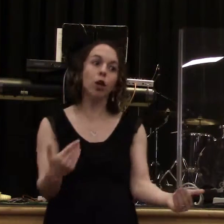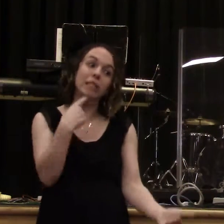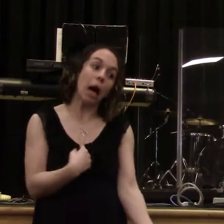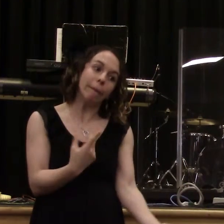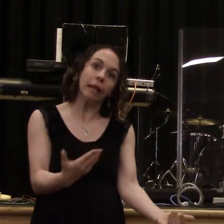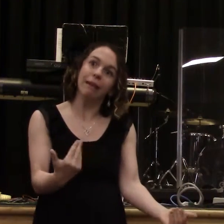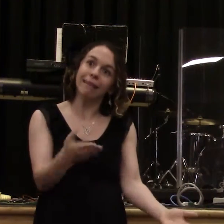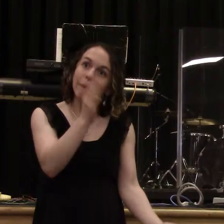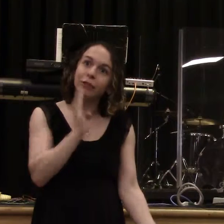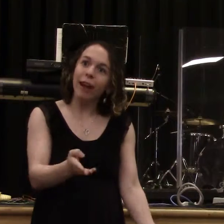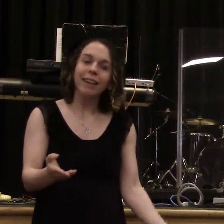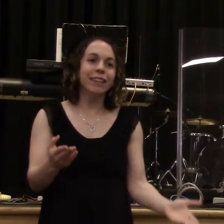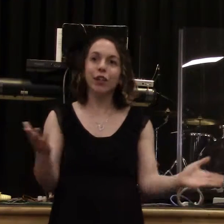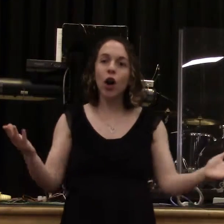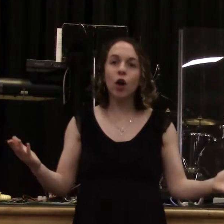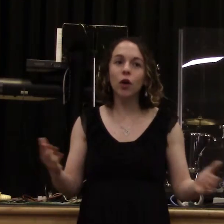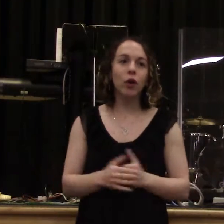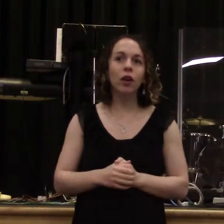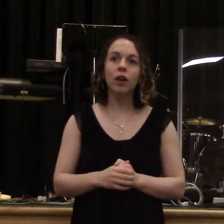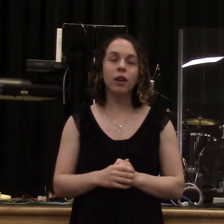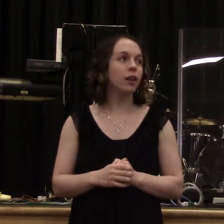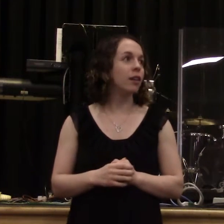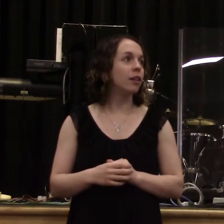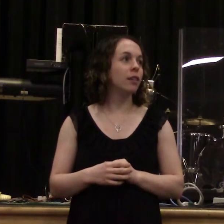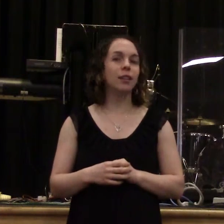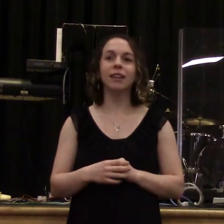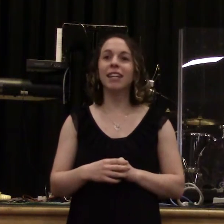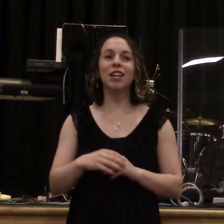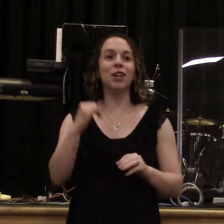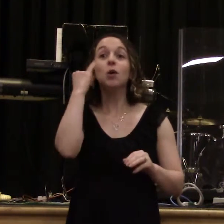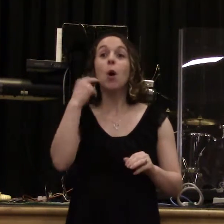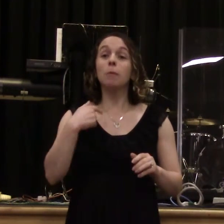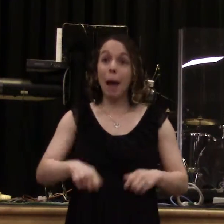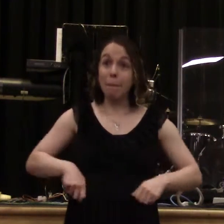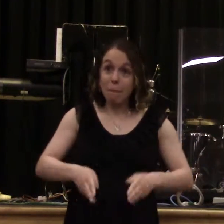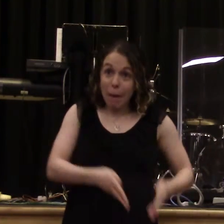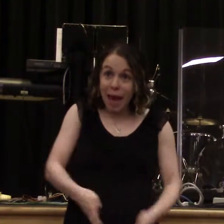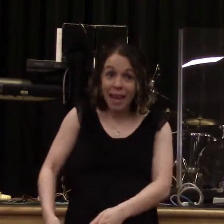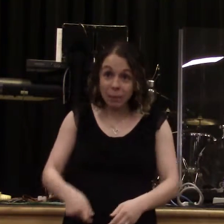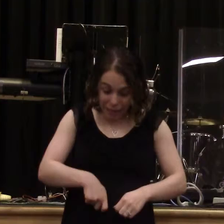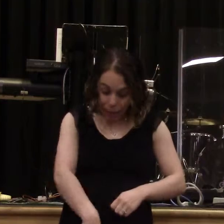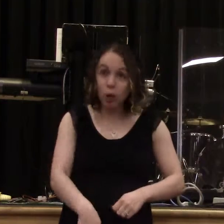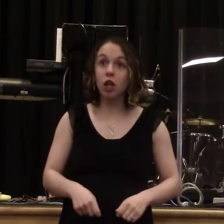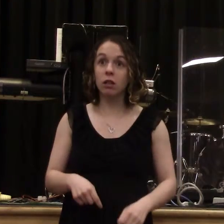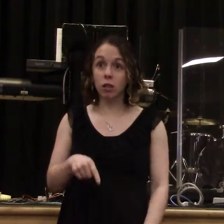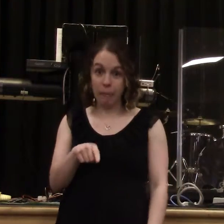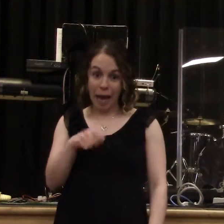my zipper's down, don't say, you know, pastor, something. Don't you hate that? You know, they like, they mime it. And you're like, I don't